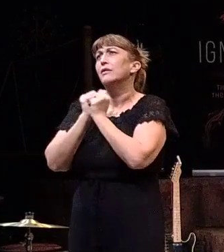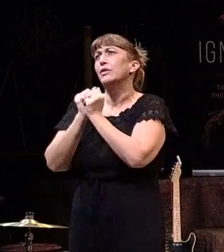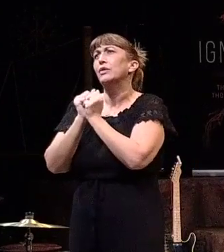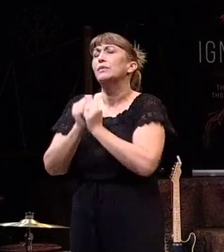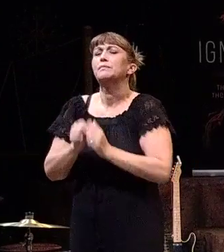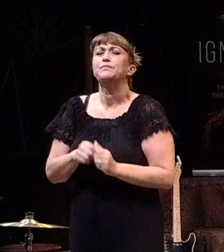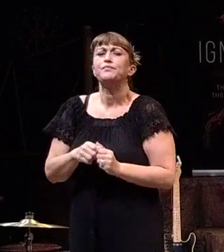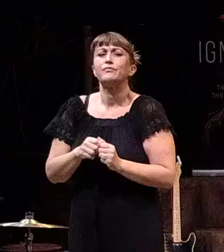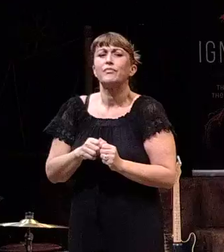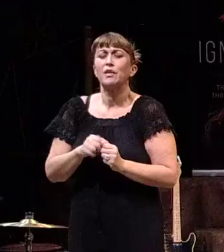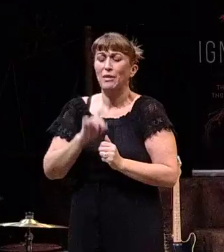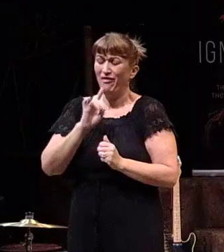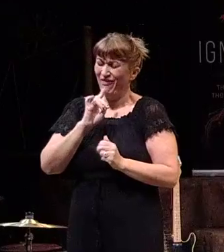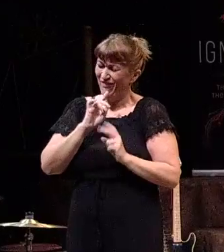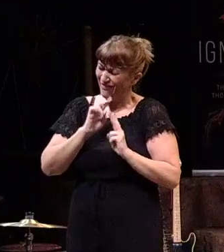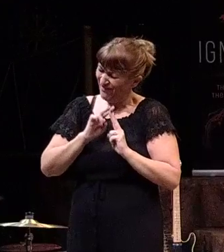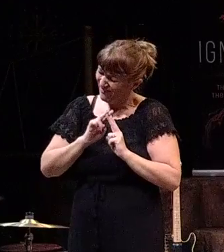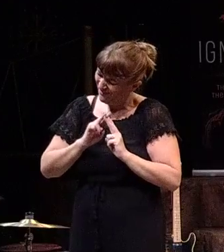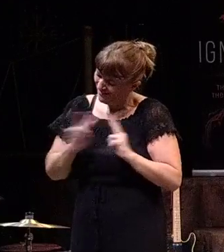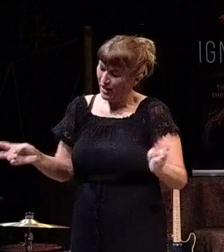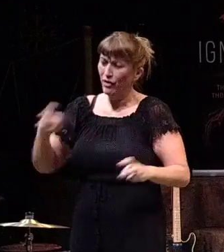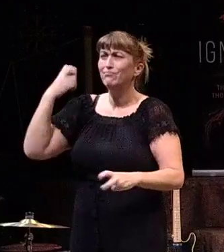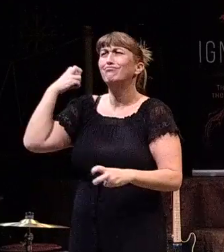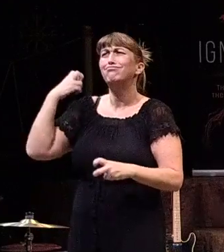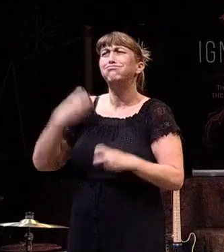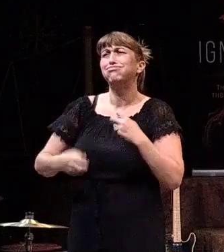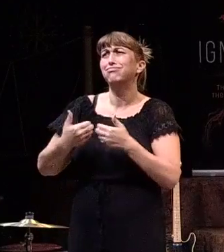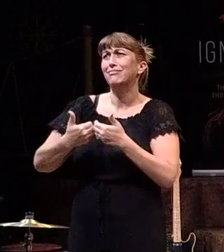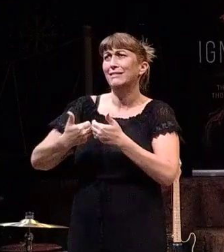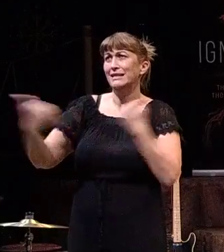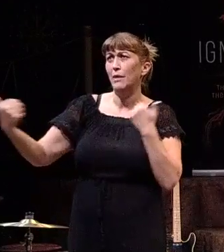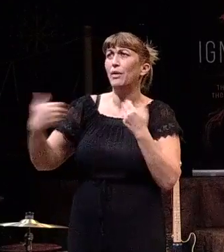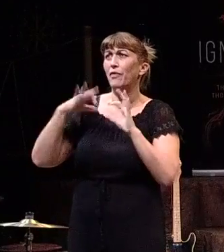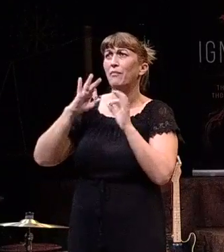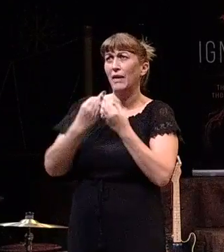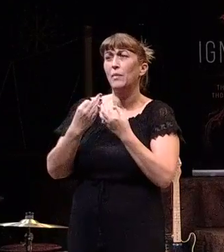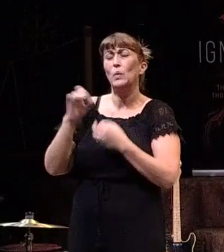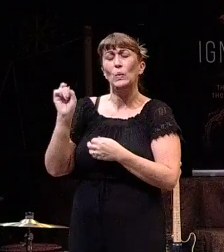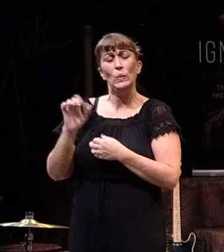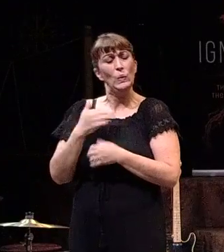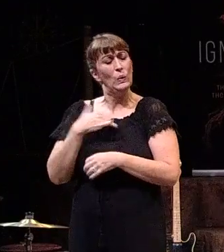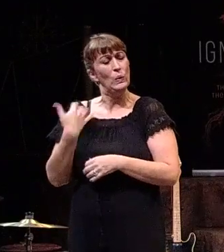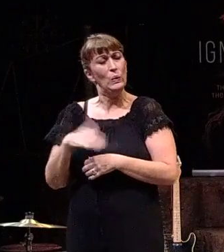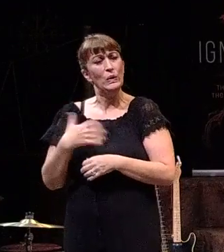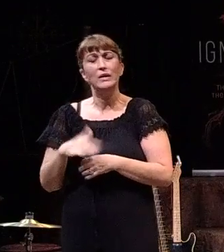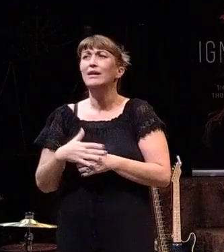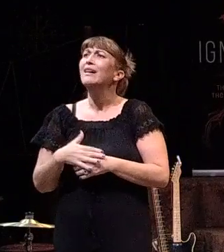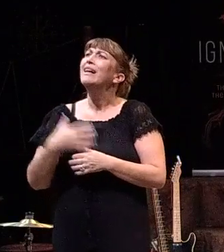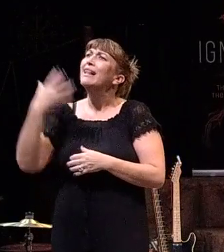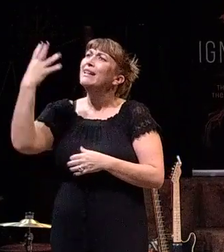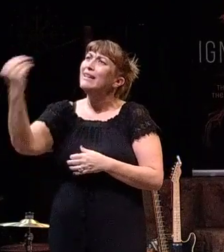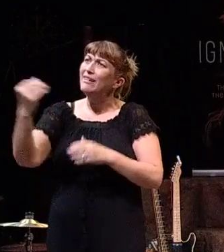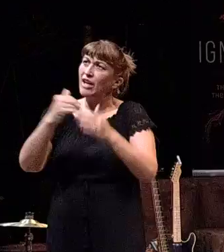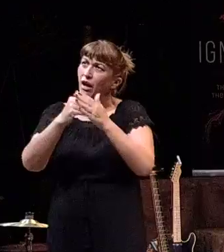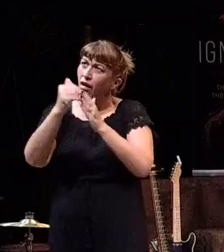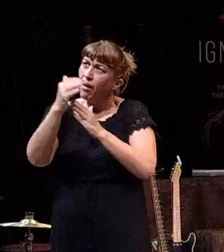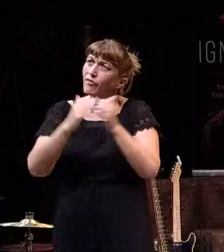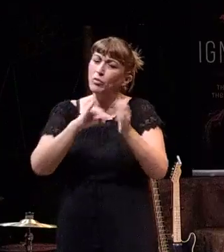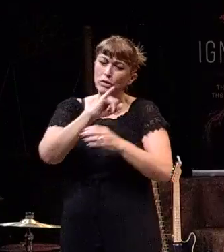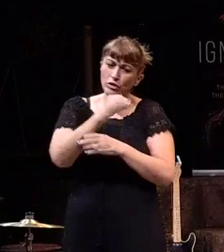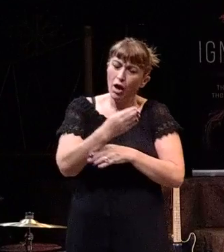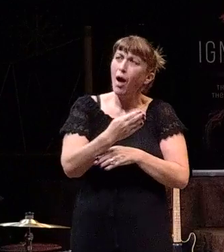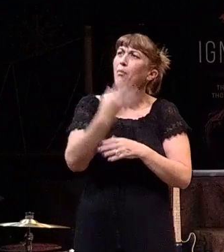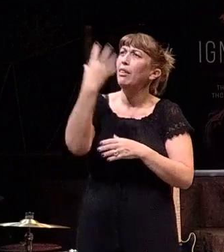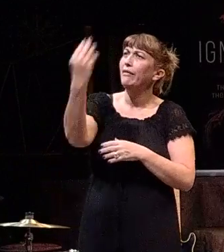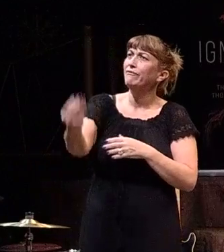And it has been very hard being apart from them. It's been very hard leaving a comfortable job. It's been very